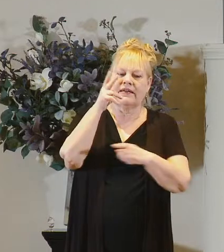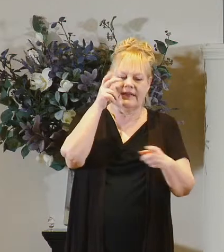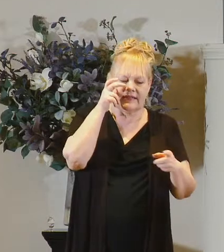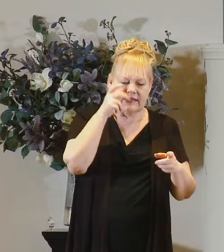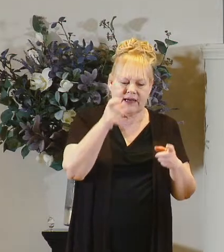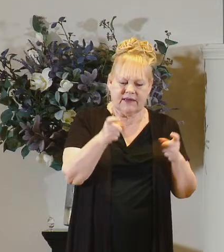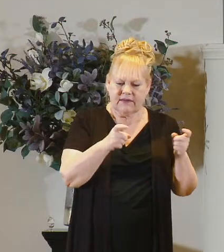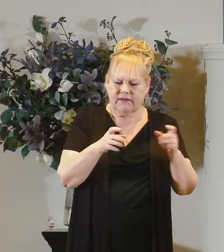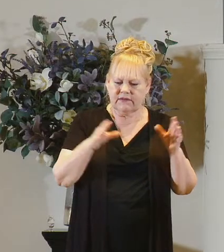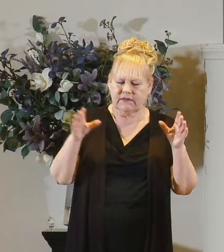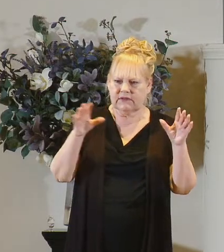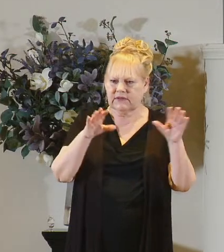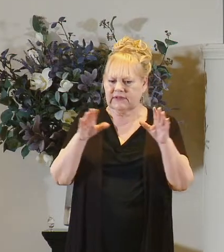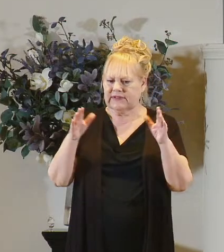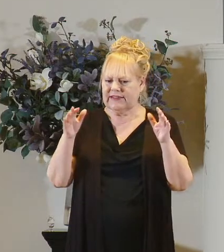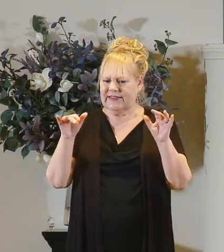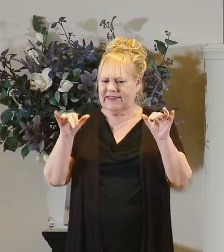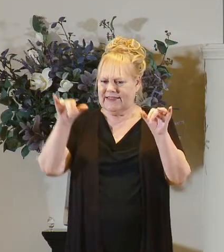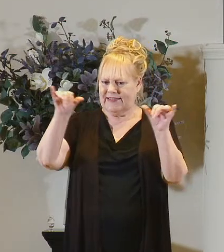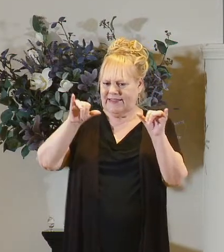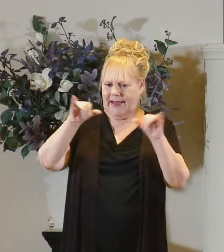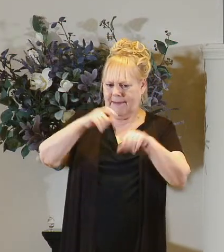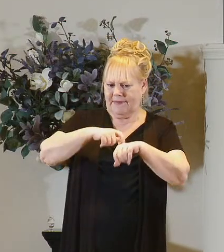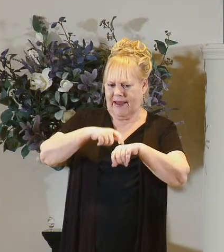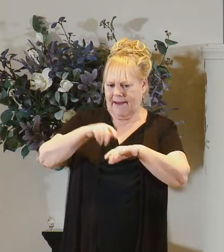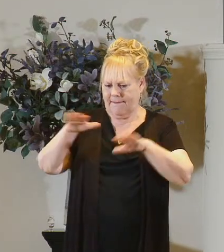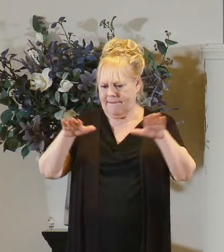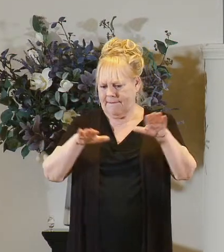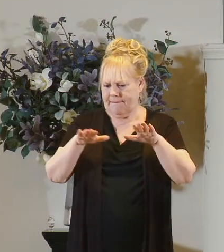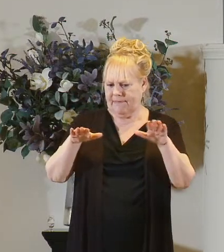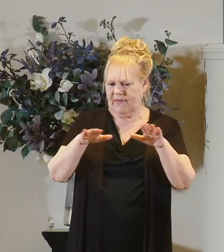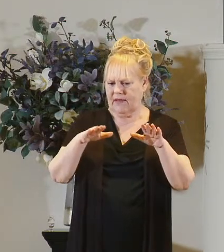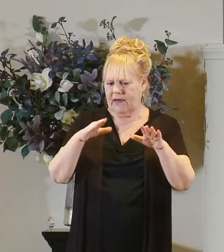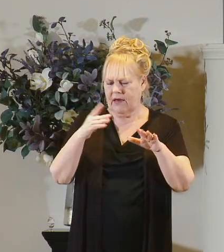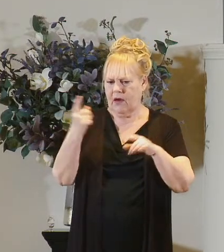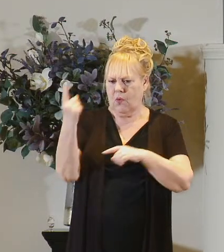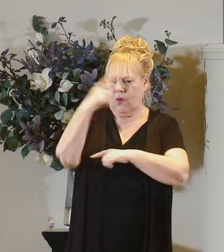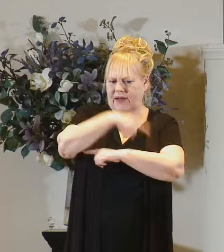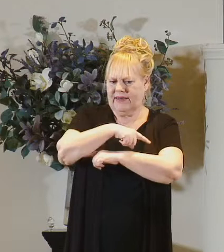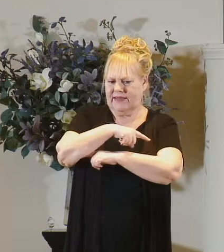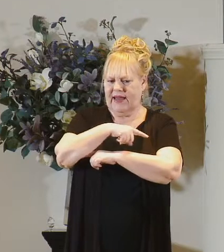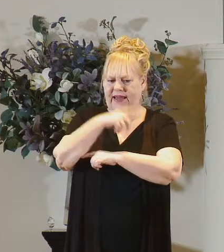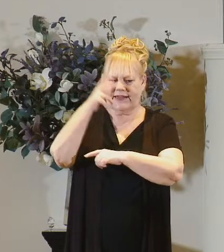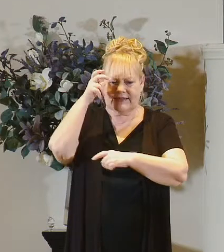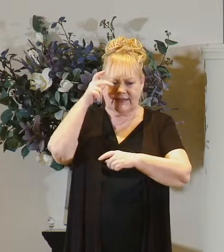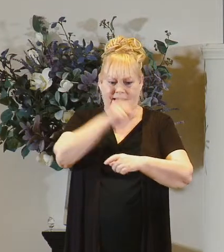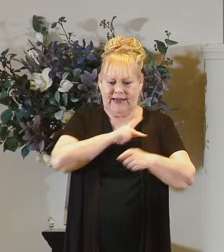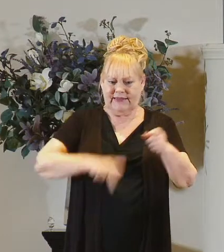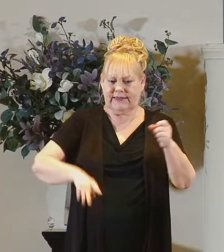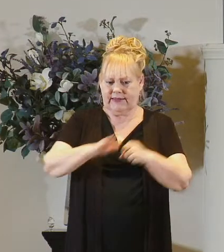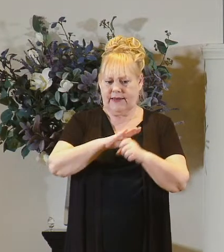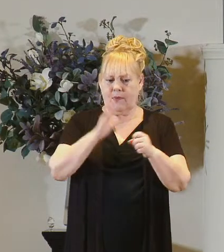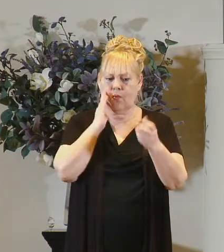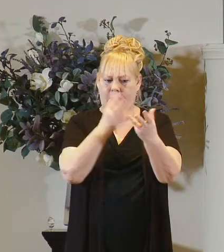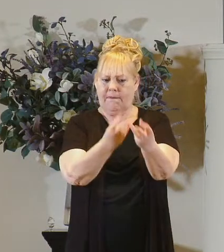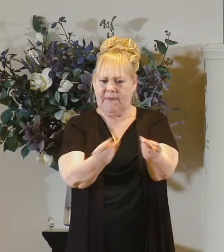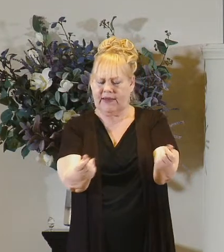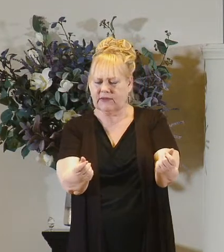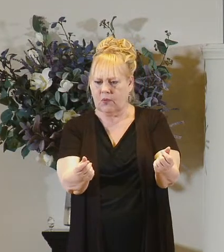-existing here in this world and one day the kingdom of satan is going to completely pass away